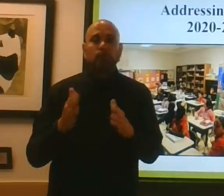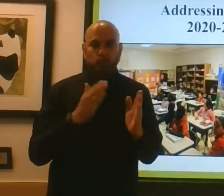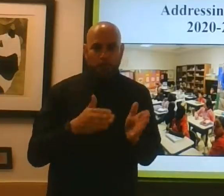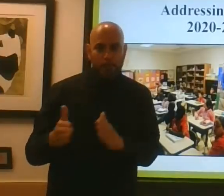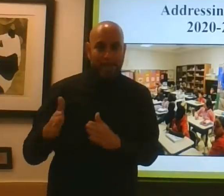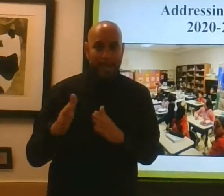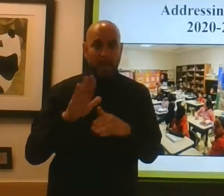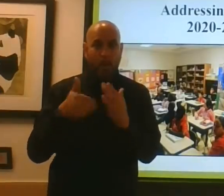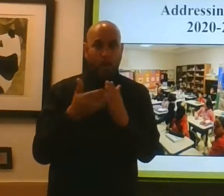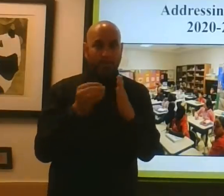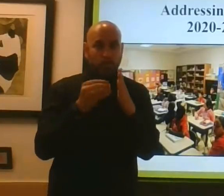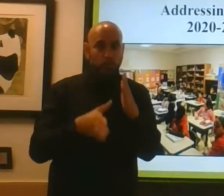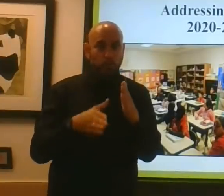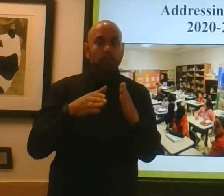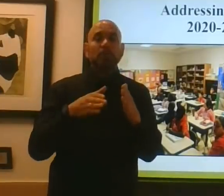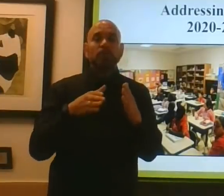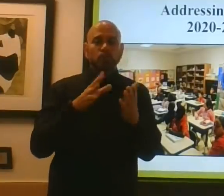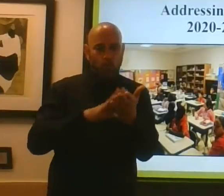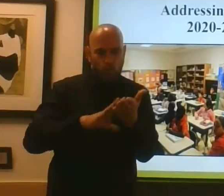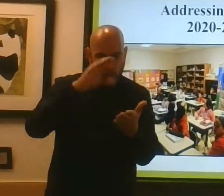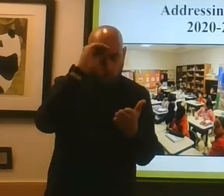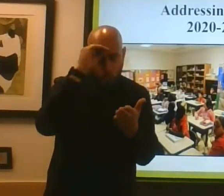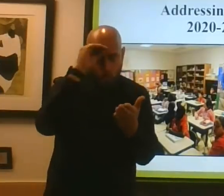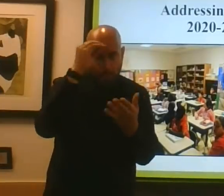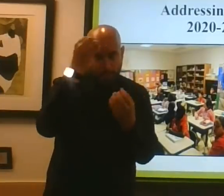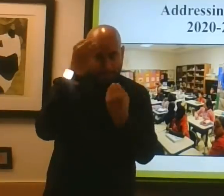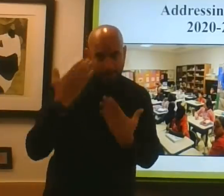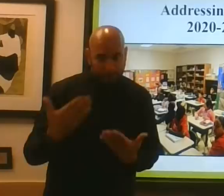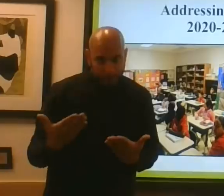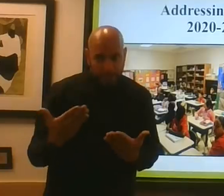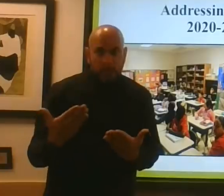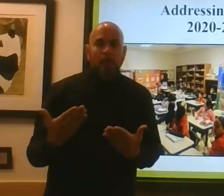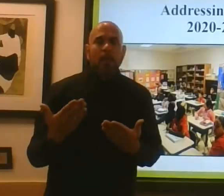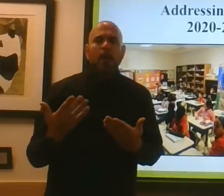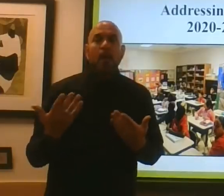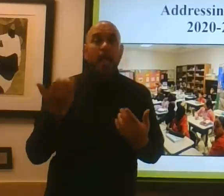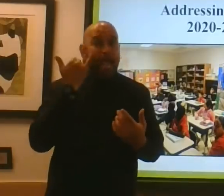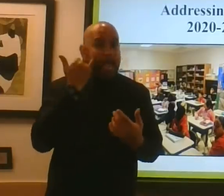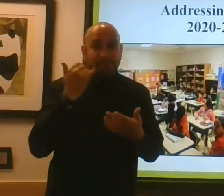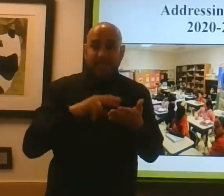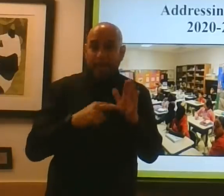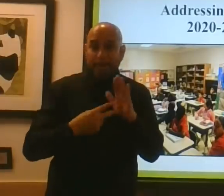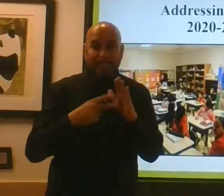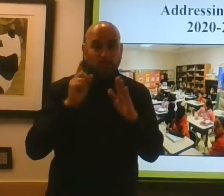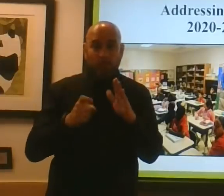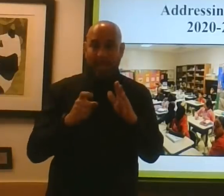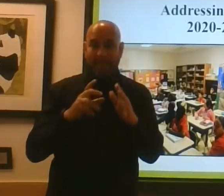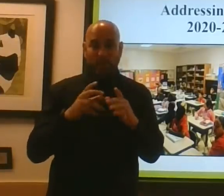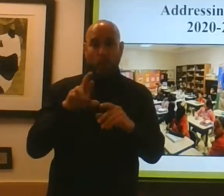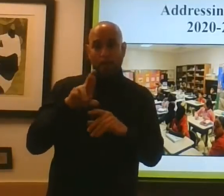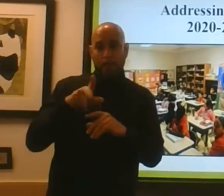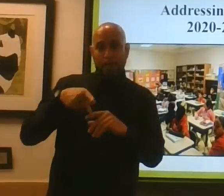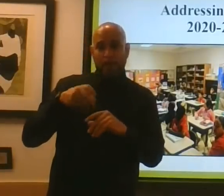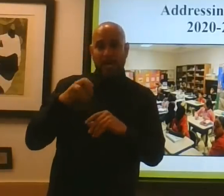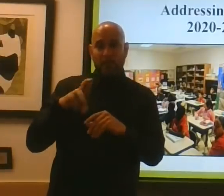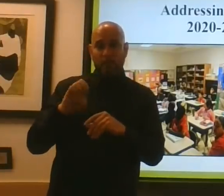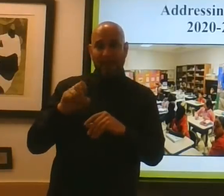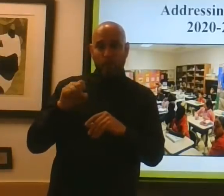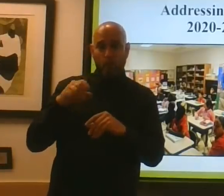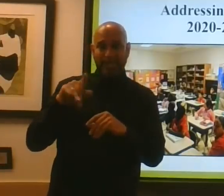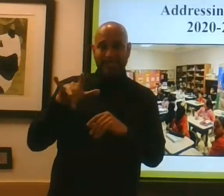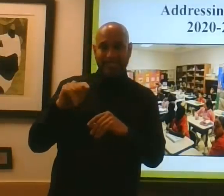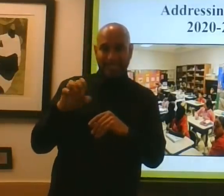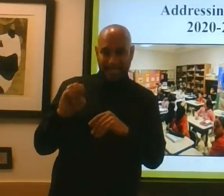students to learn the content. If it means that they have to address some prerequisite skills or prerequisite standards,